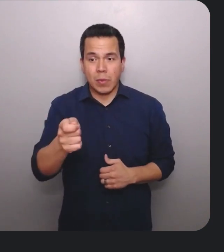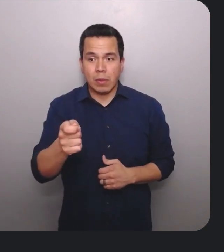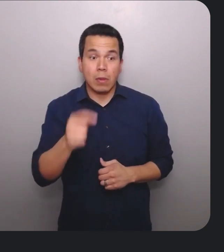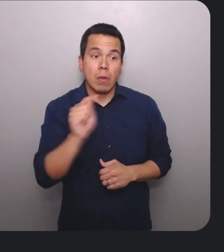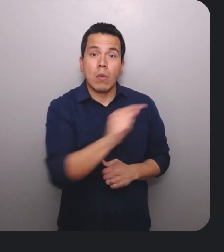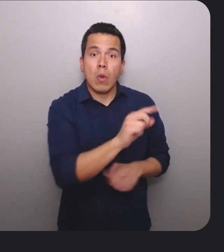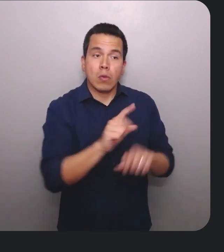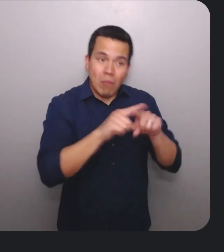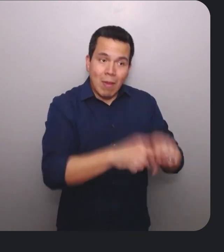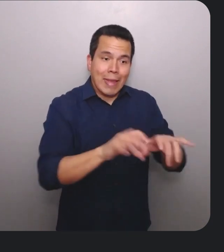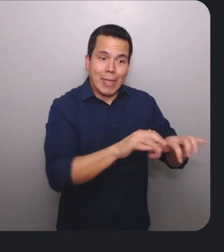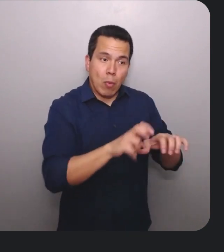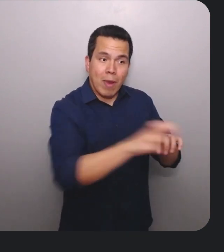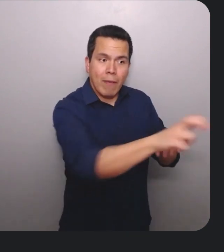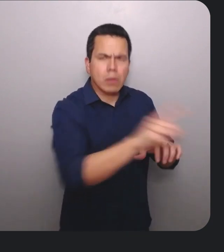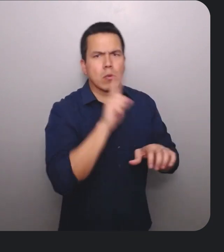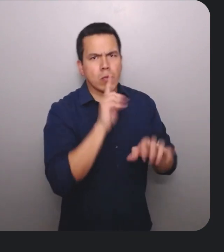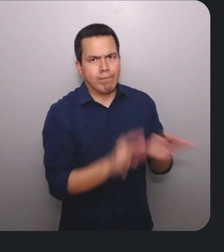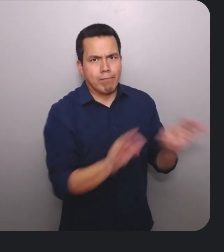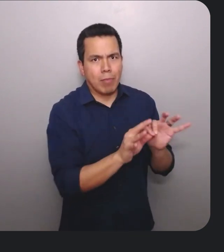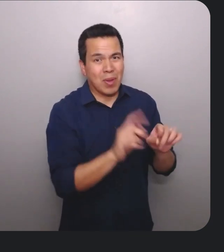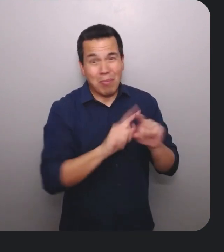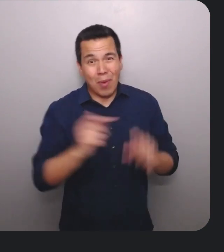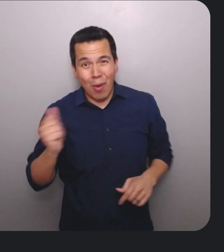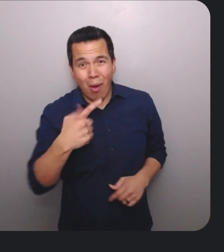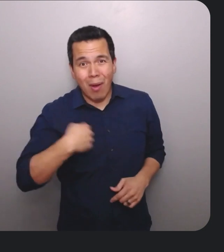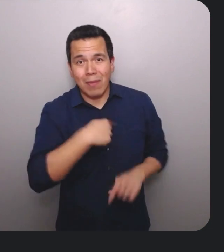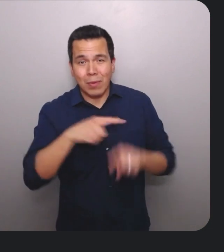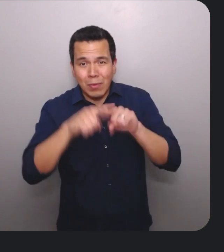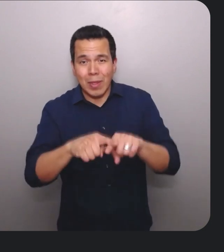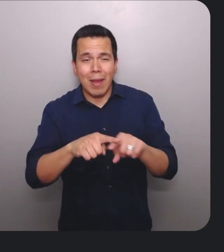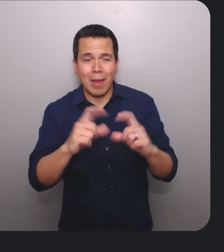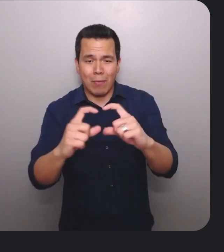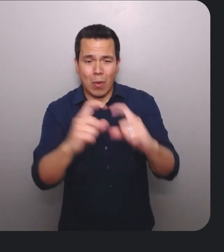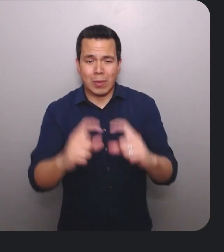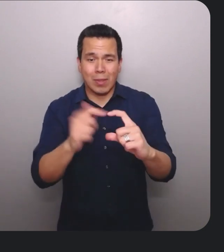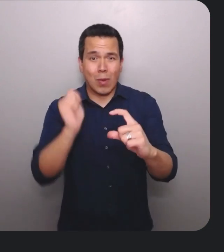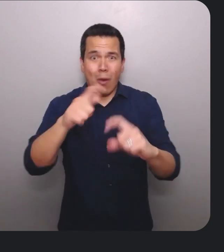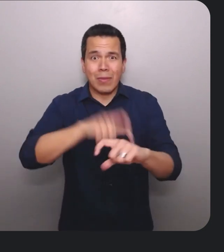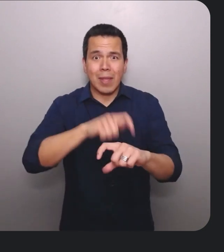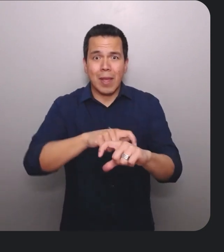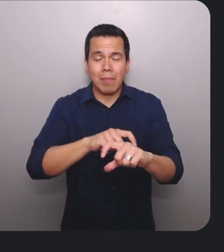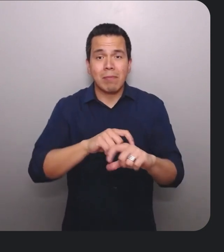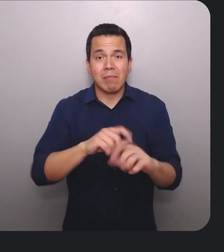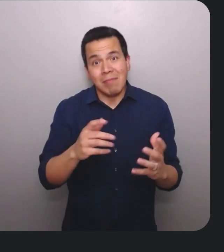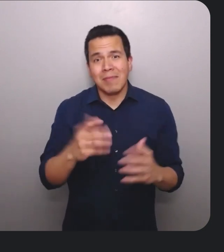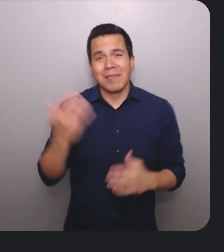use keyboard navigation. But we all really rely on focus indicators all the time. Like Julian said, we want to